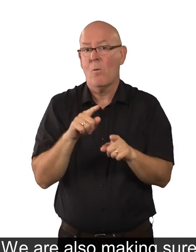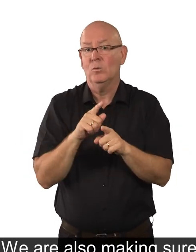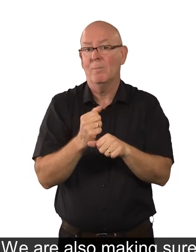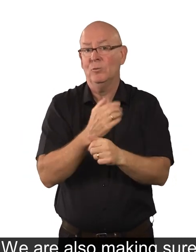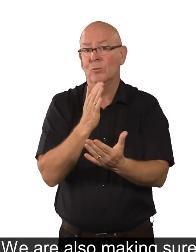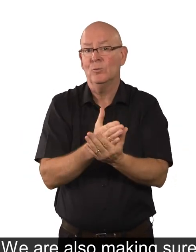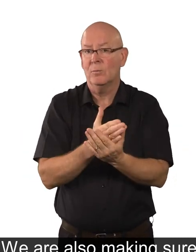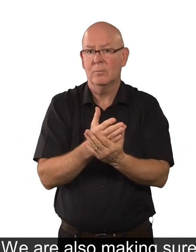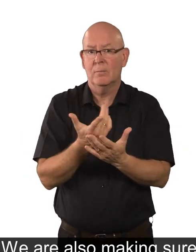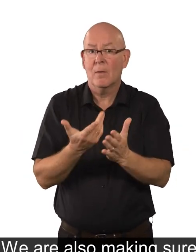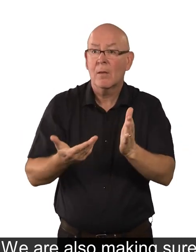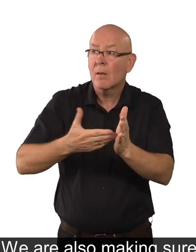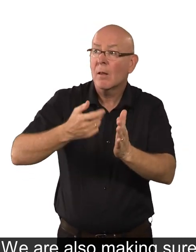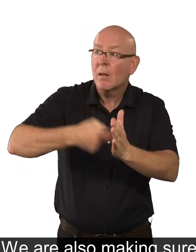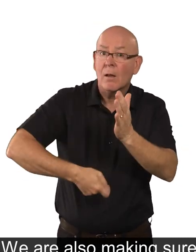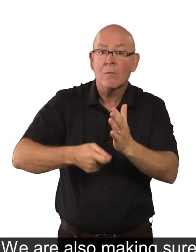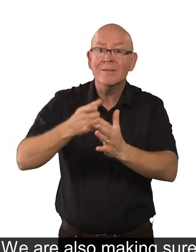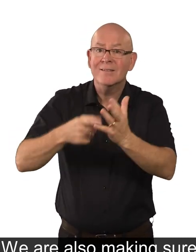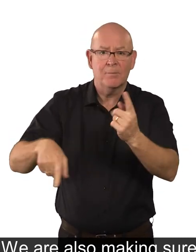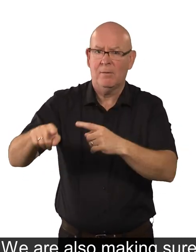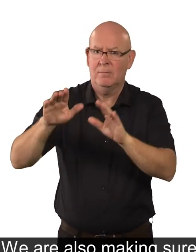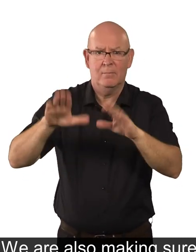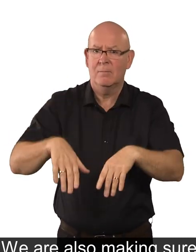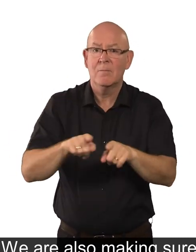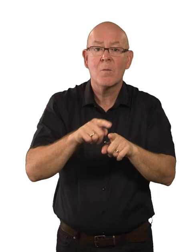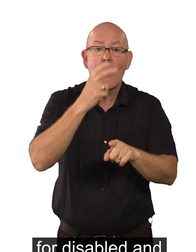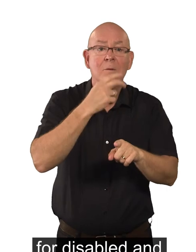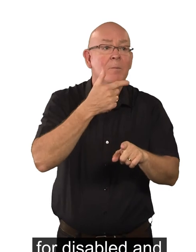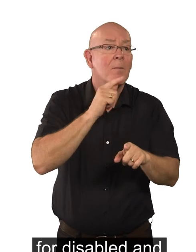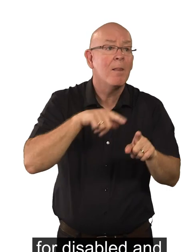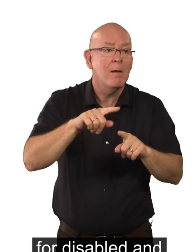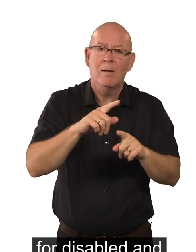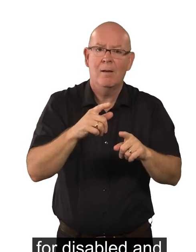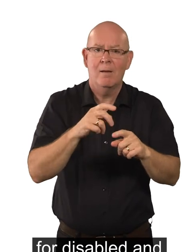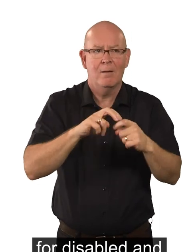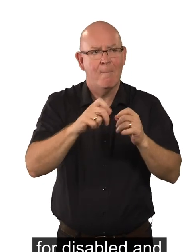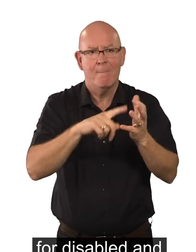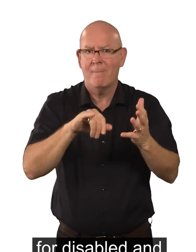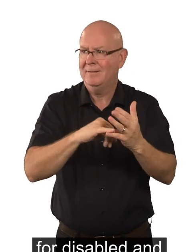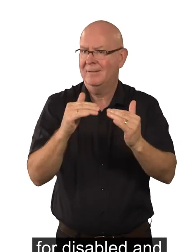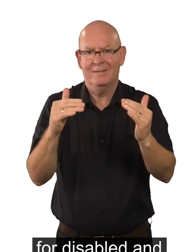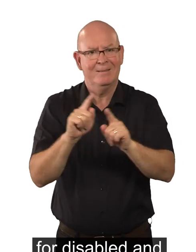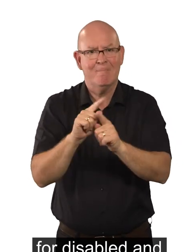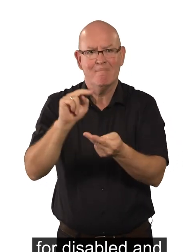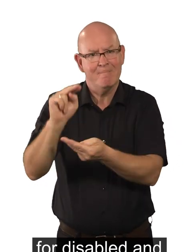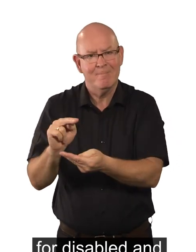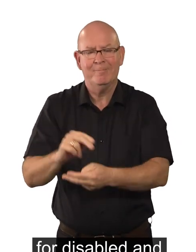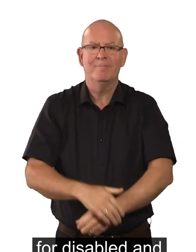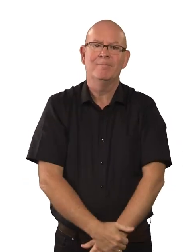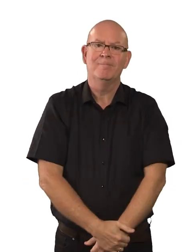We are also making sure it doesn't cost as much for disabled and older people to travel by bus.